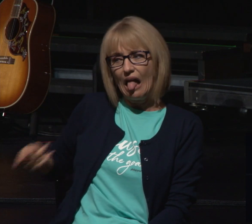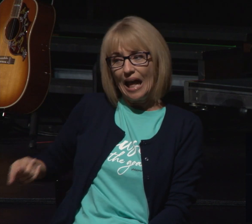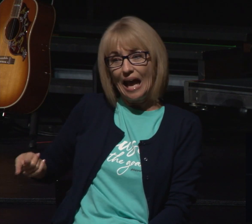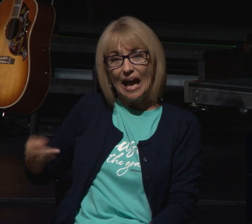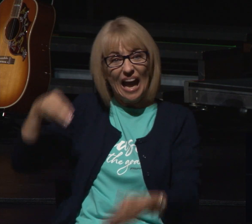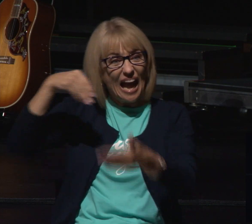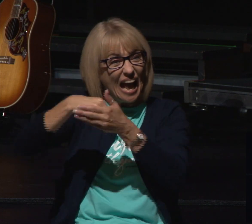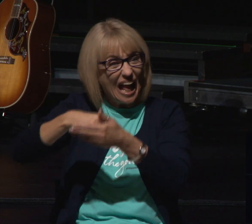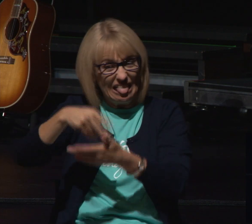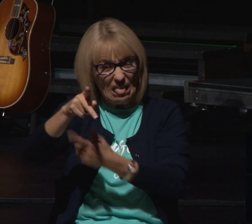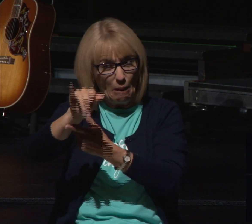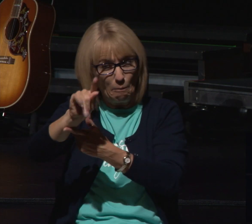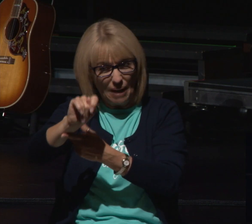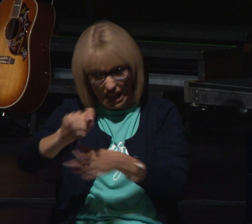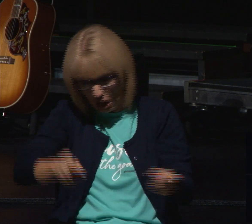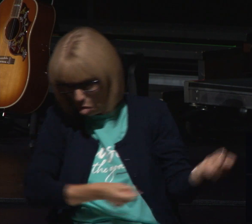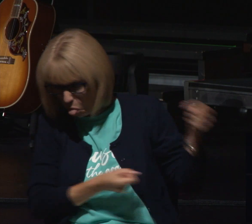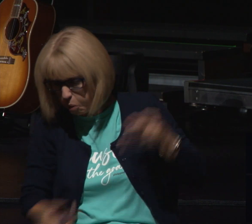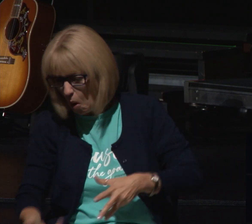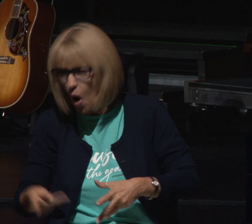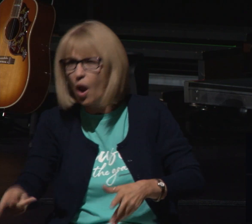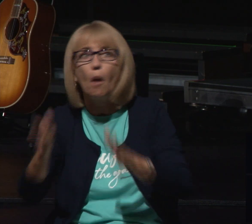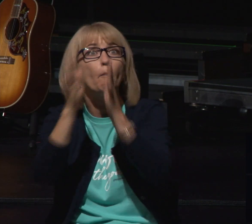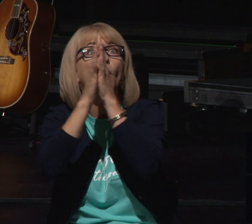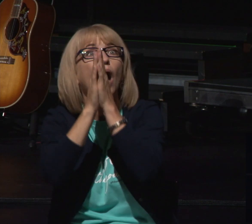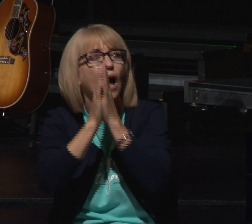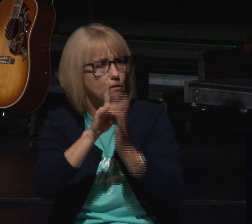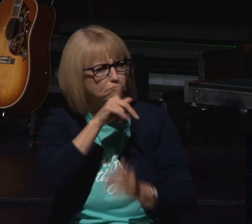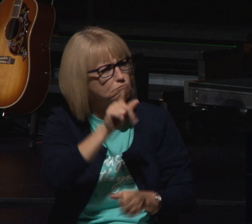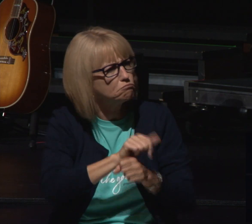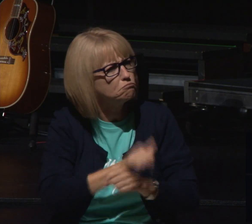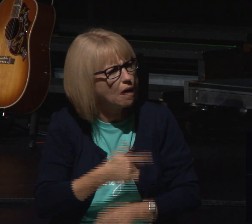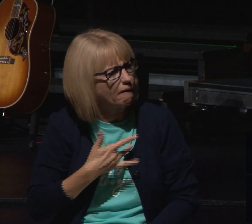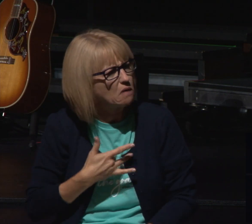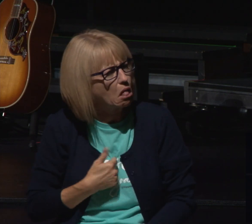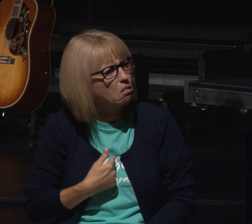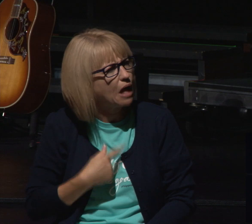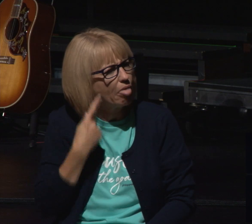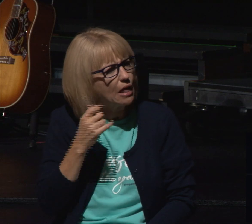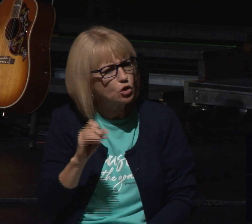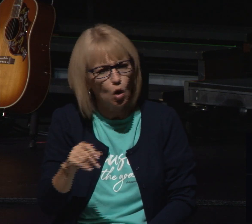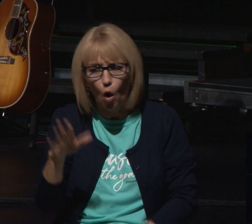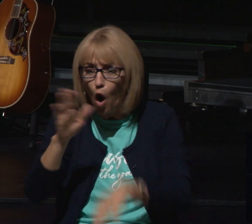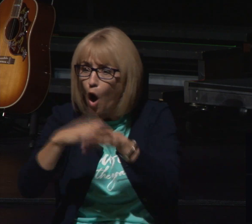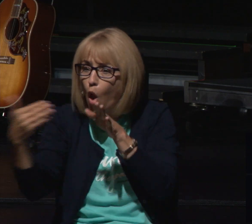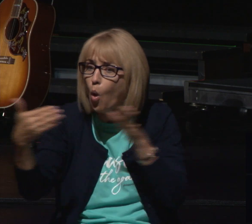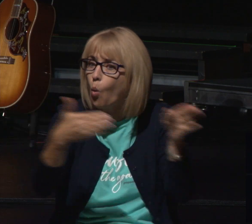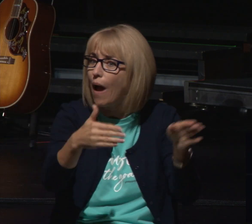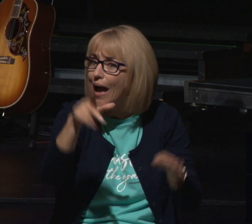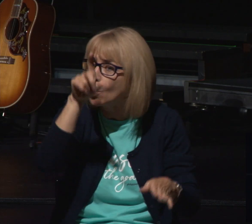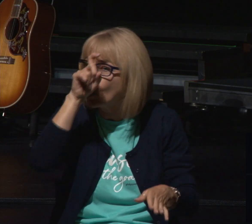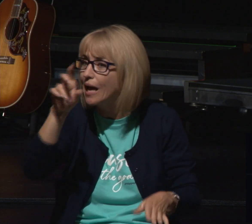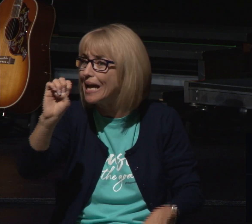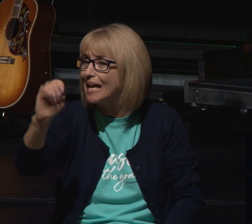I have no doubt he was praying as he was going down to Egypt I have no doubt he was praying over the years that followed